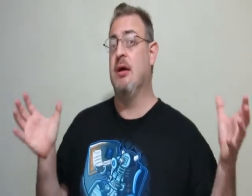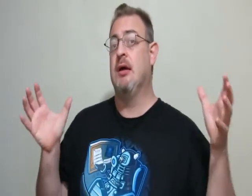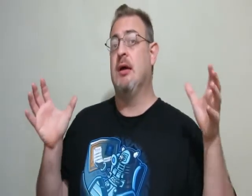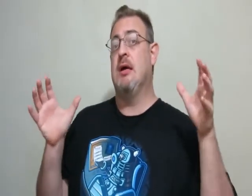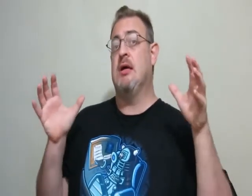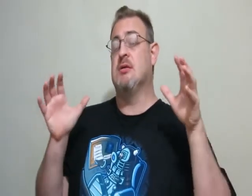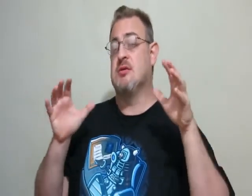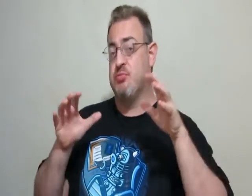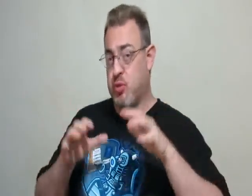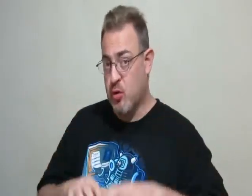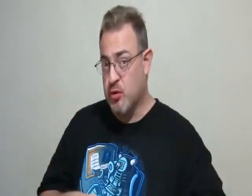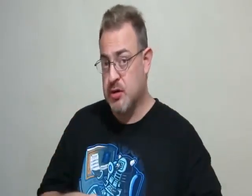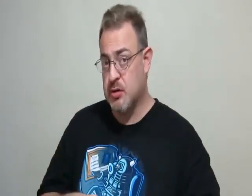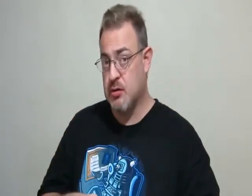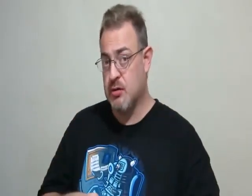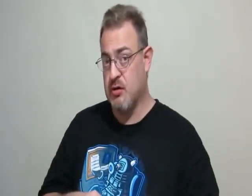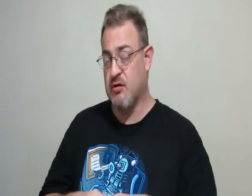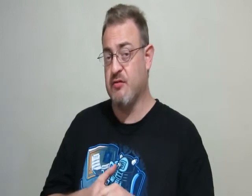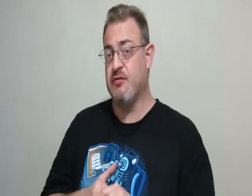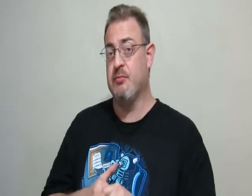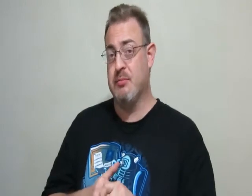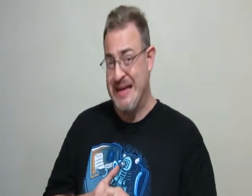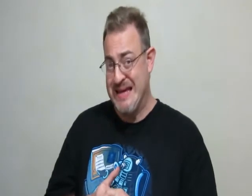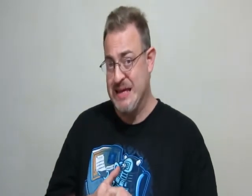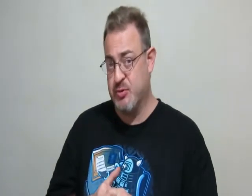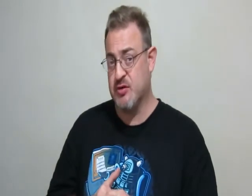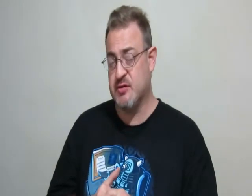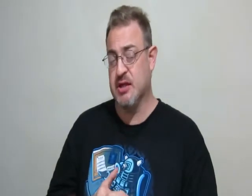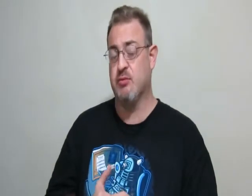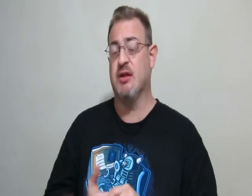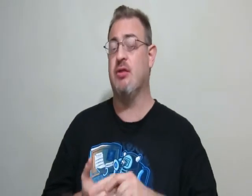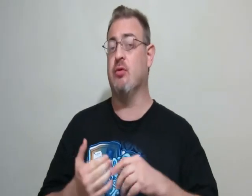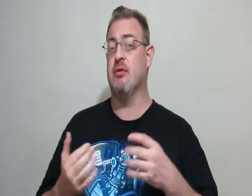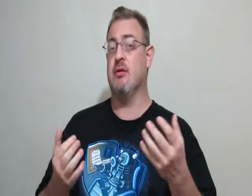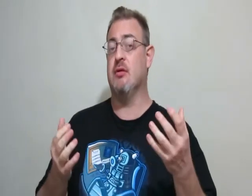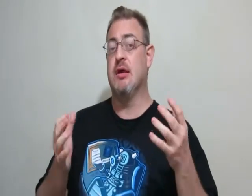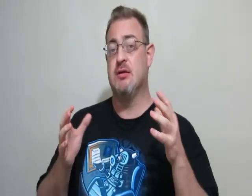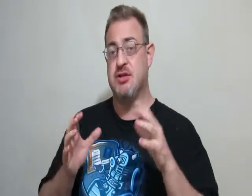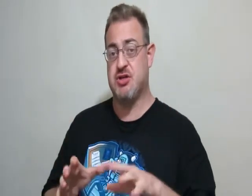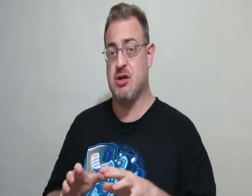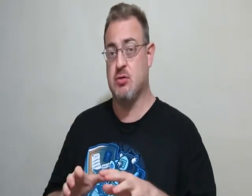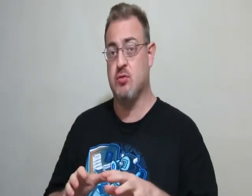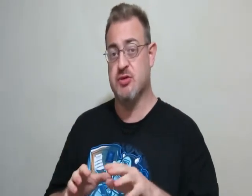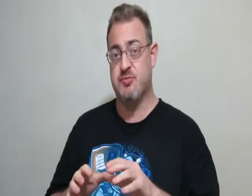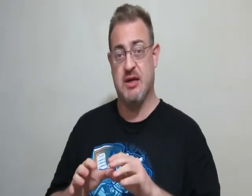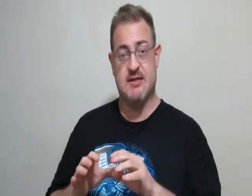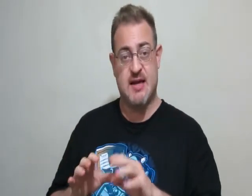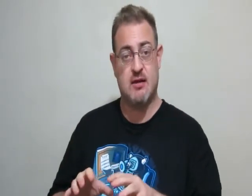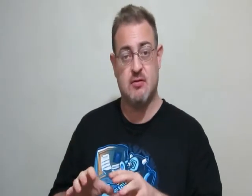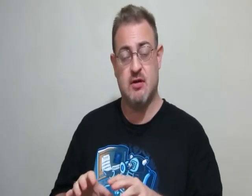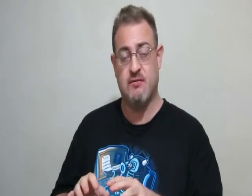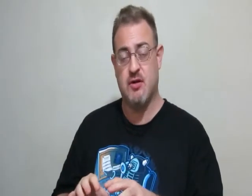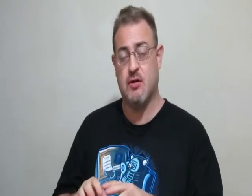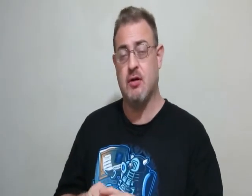in support of me, personally, when they thought that this channel was being attacked on that video.